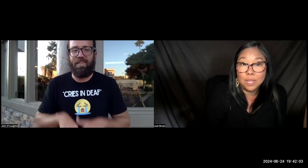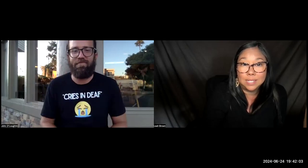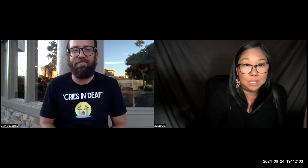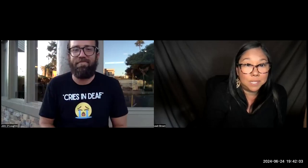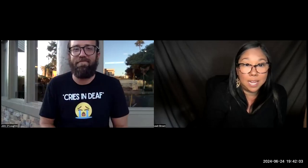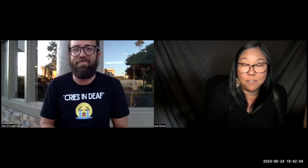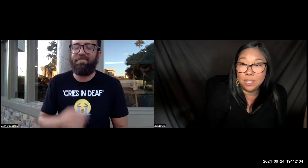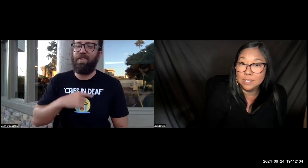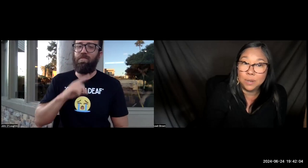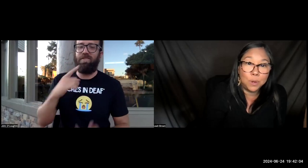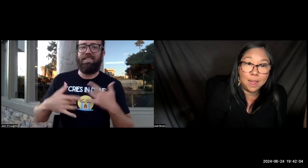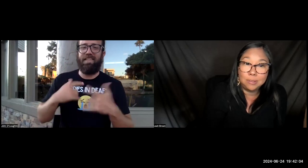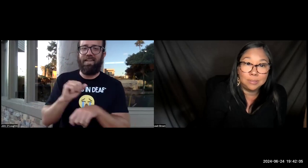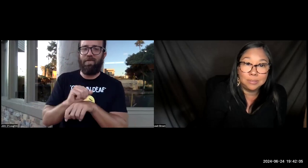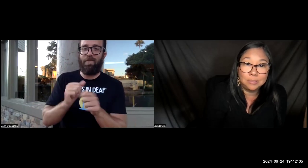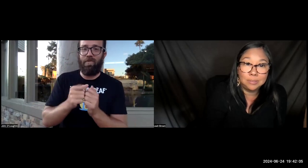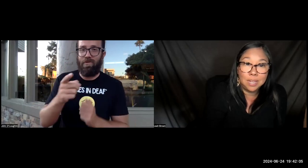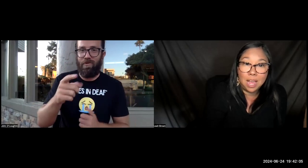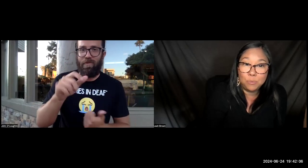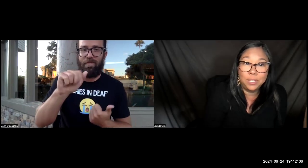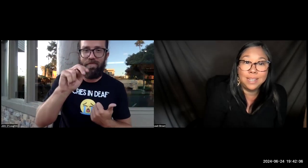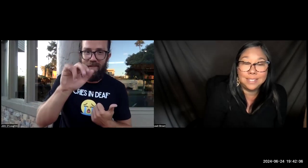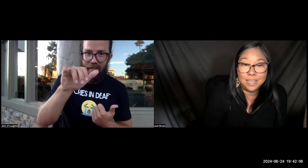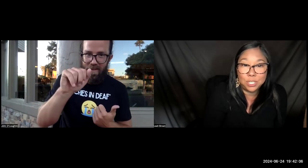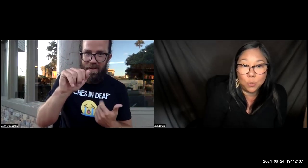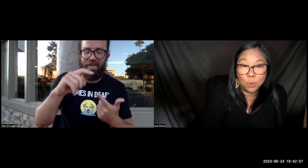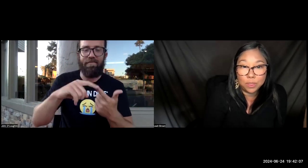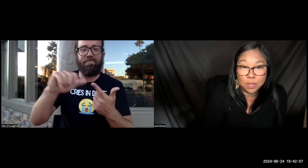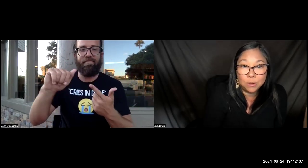Seems like everything's going to work out. I'm really excited to work with you.